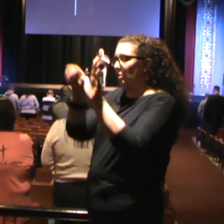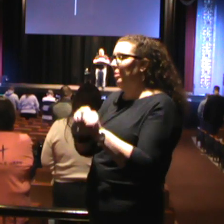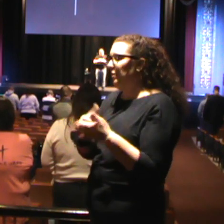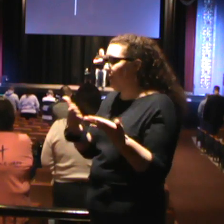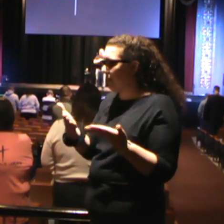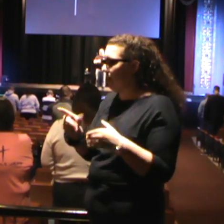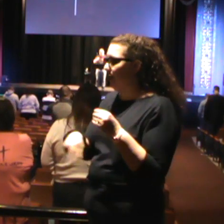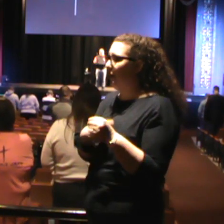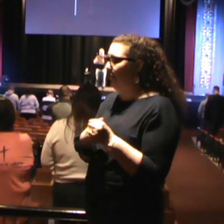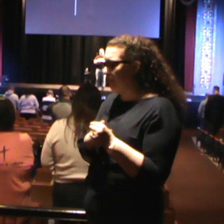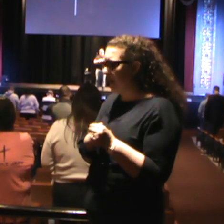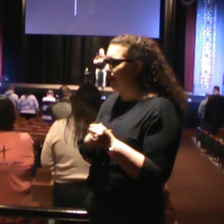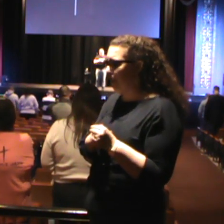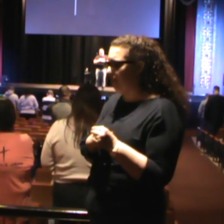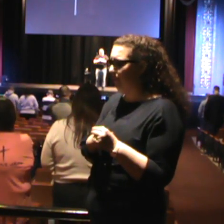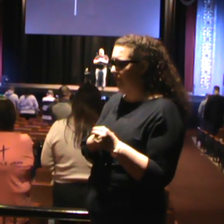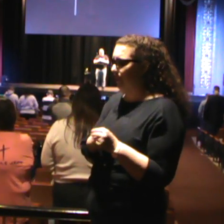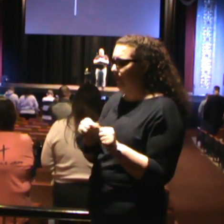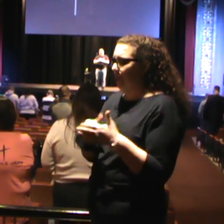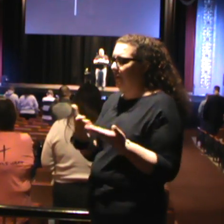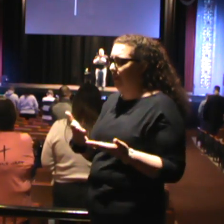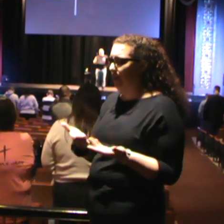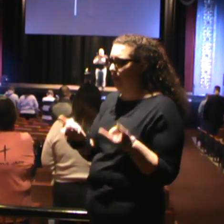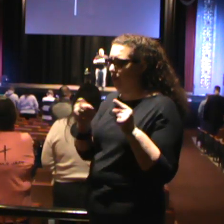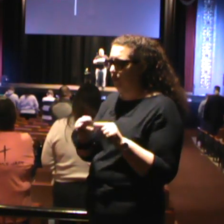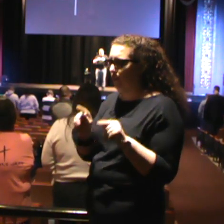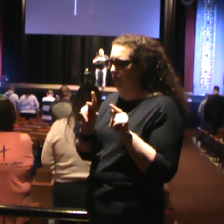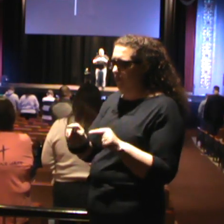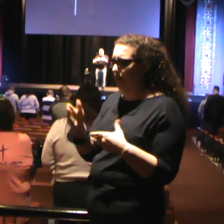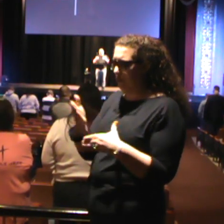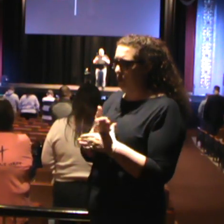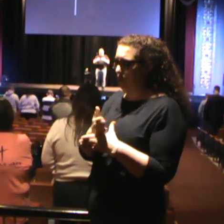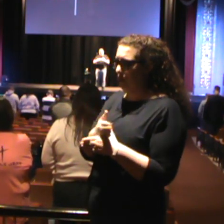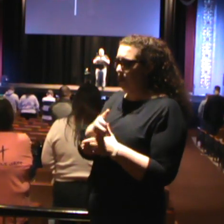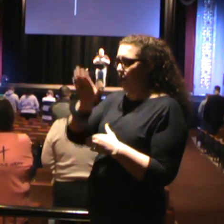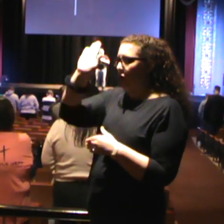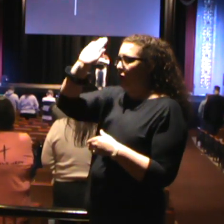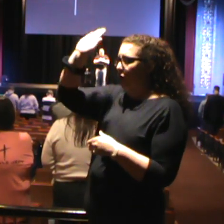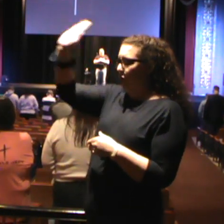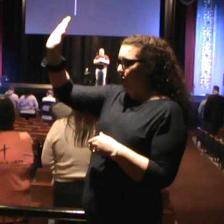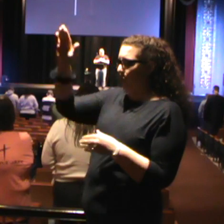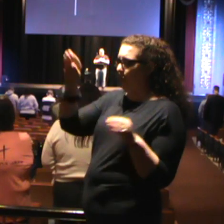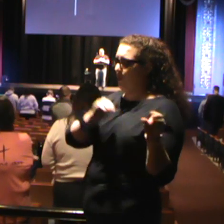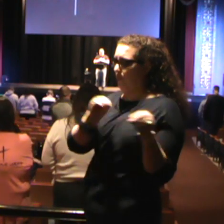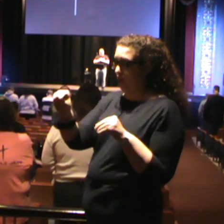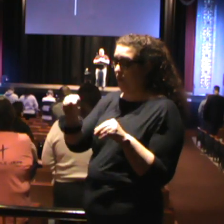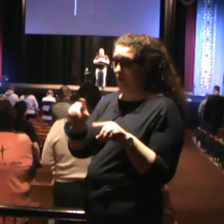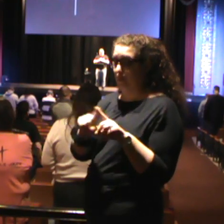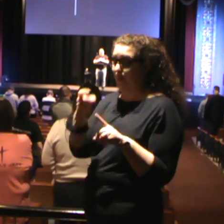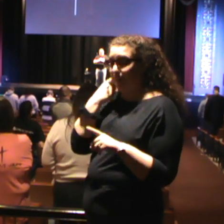when I hear people say, God is moving, the fact of the matter is you're not the one who ever stopped moving.